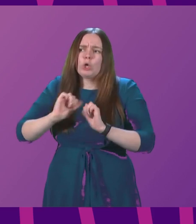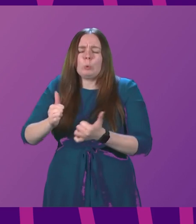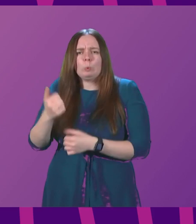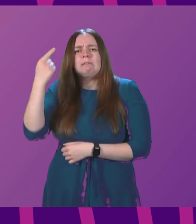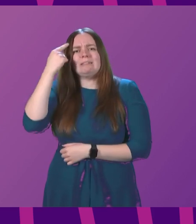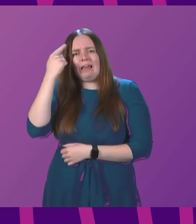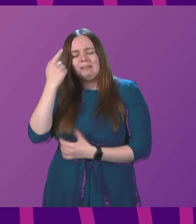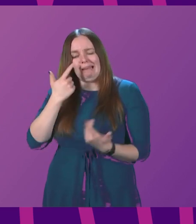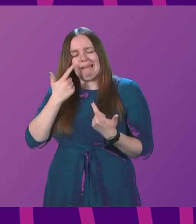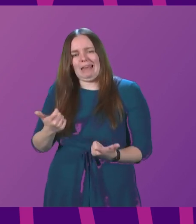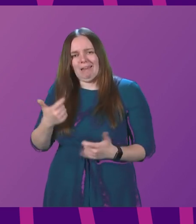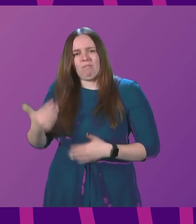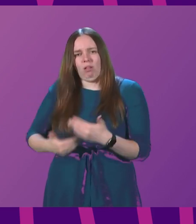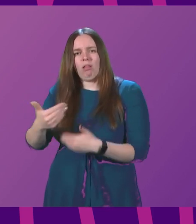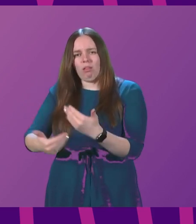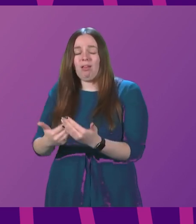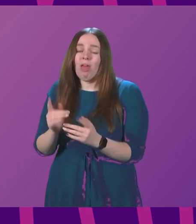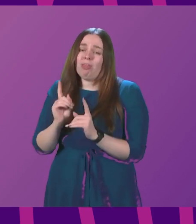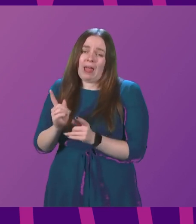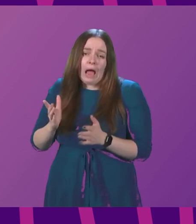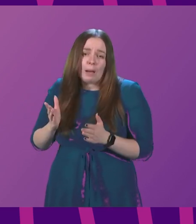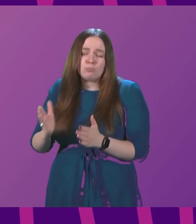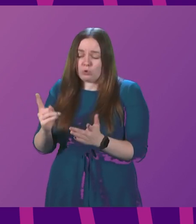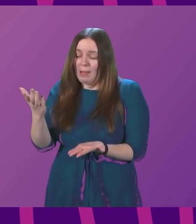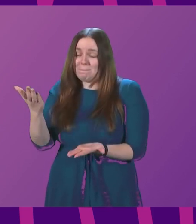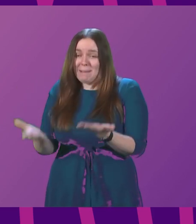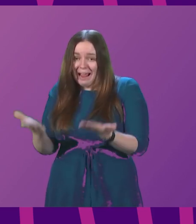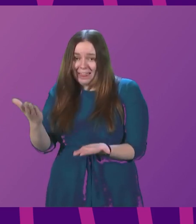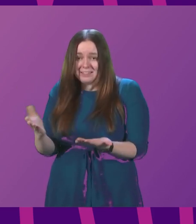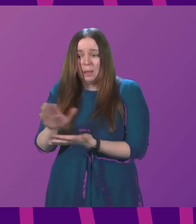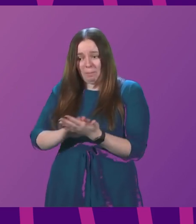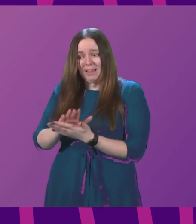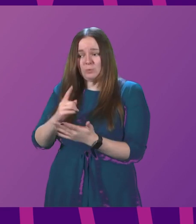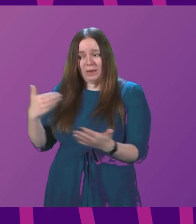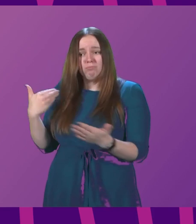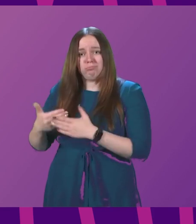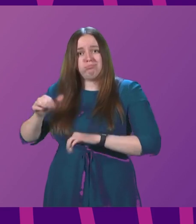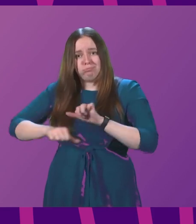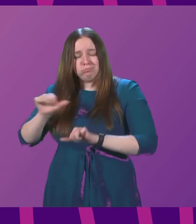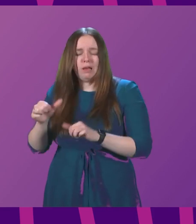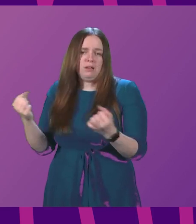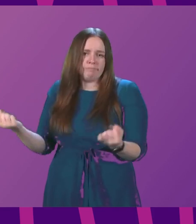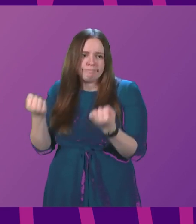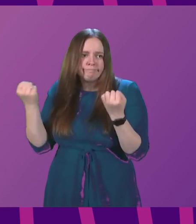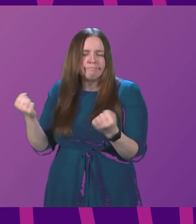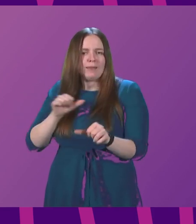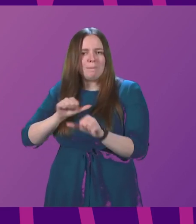caution. It is that approach, that balanced approach that has brought us to where we are today in a much stronger position and able to look forward with much more